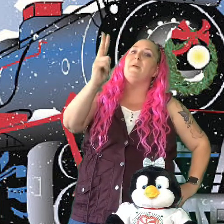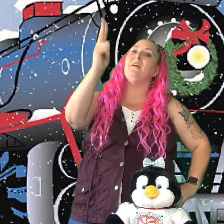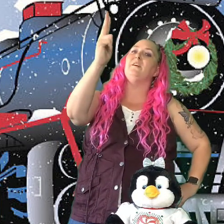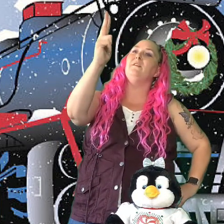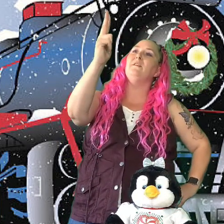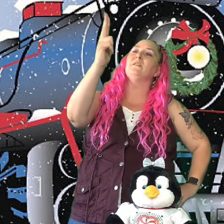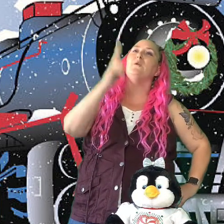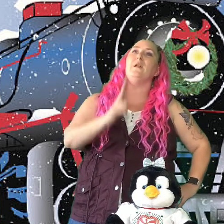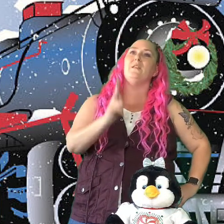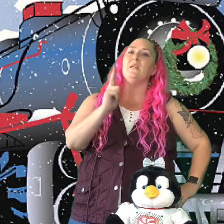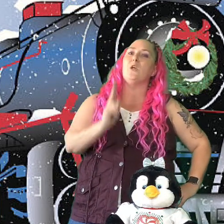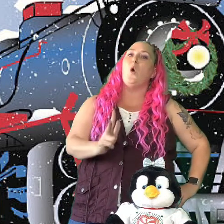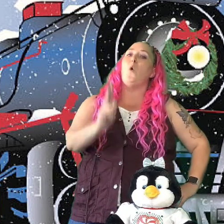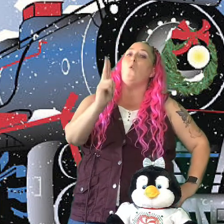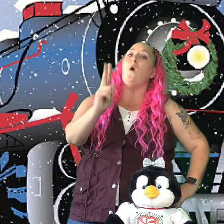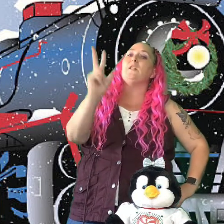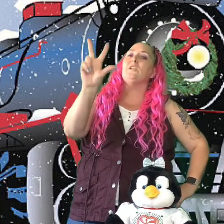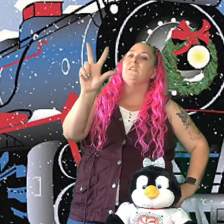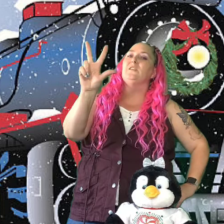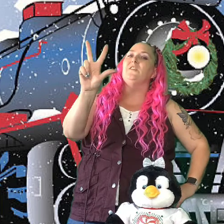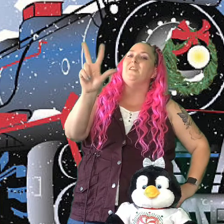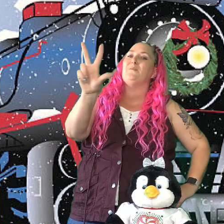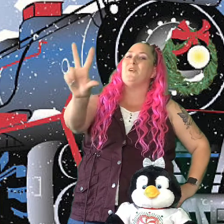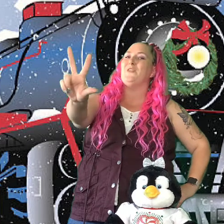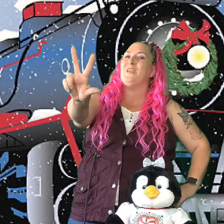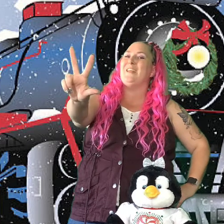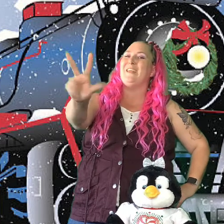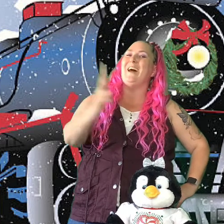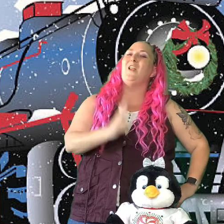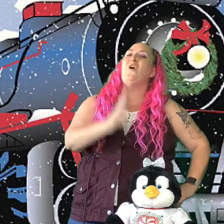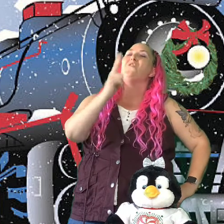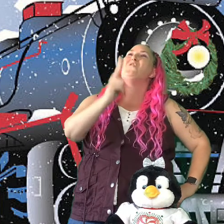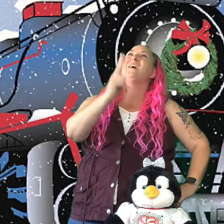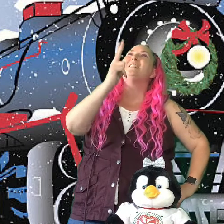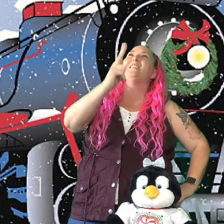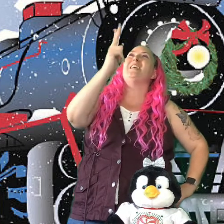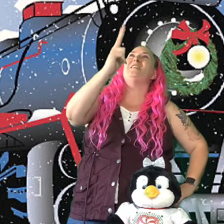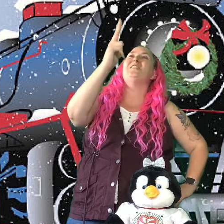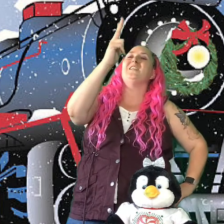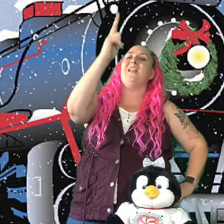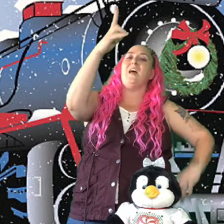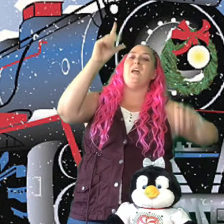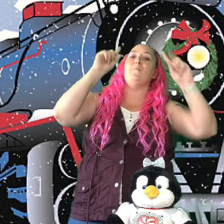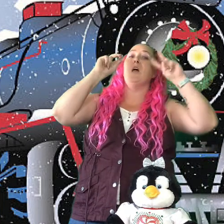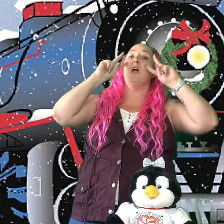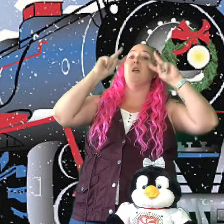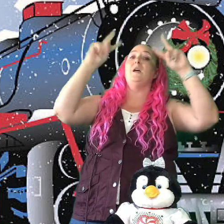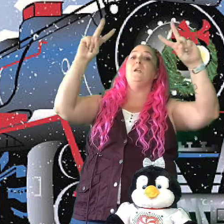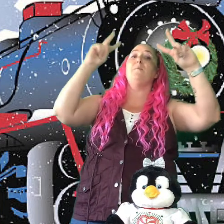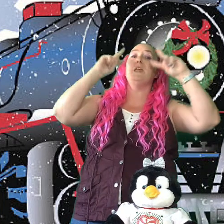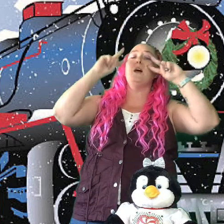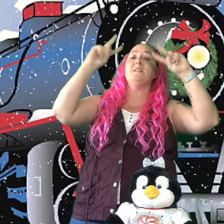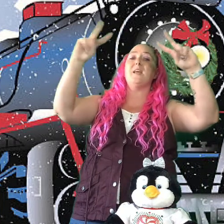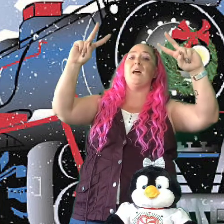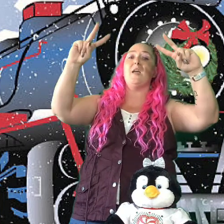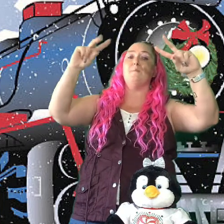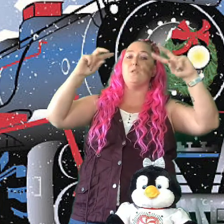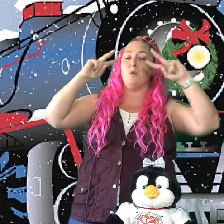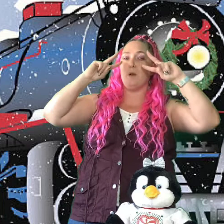a hill. So we'll like this. Watch it's still the number three like that. Watch the engine climb. Gonna be on time. So we're gonna